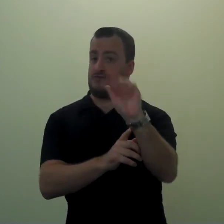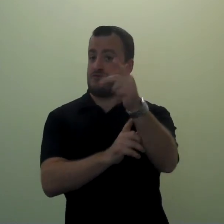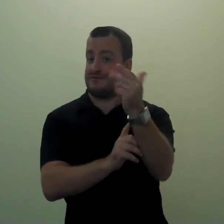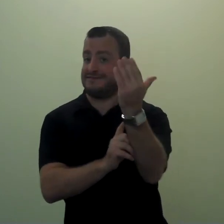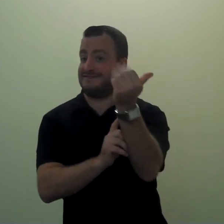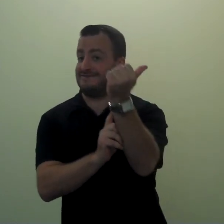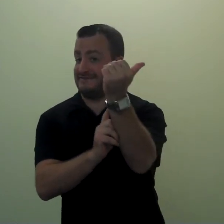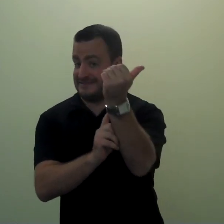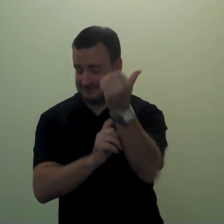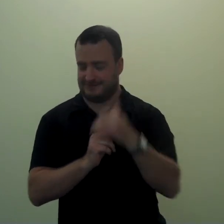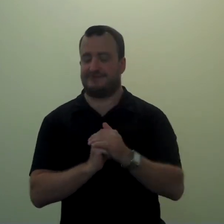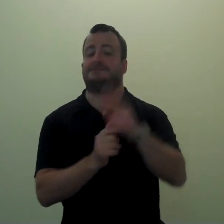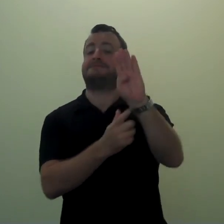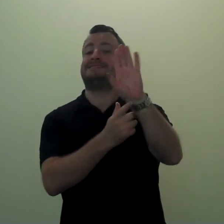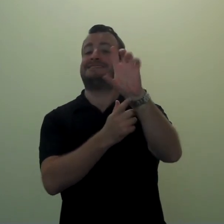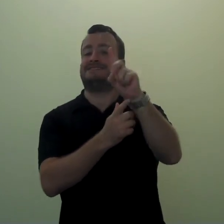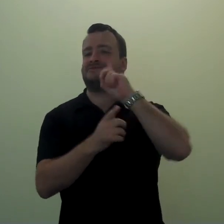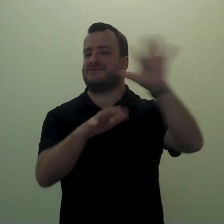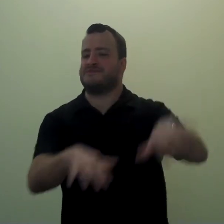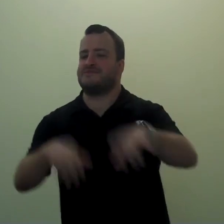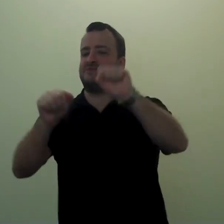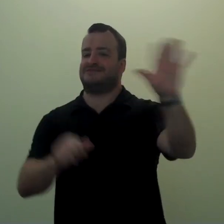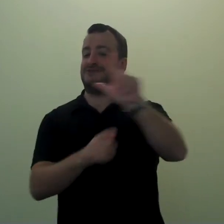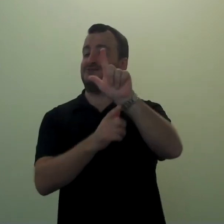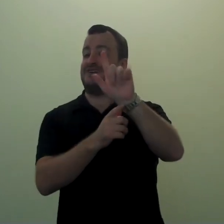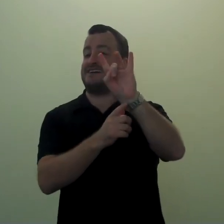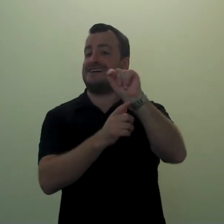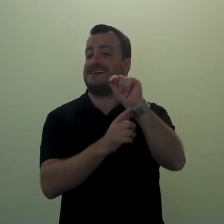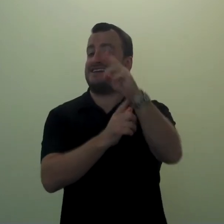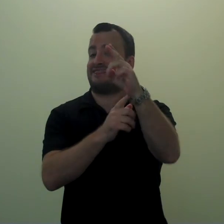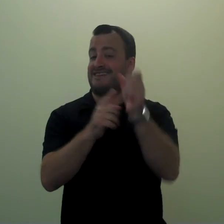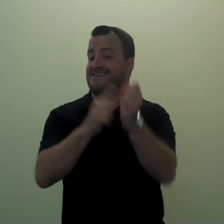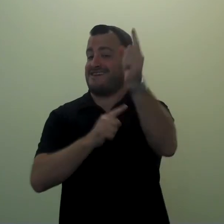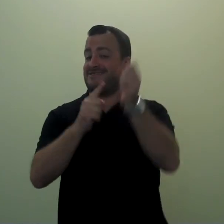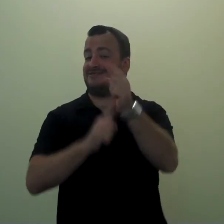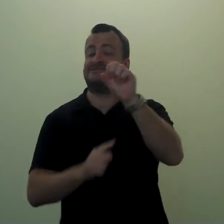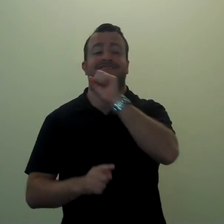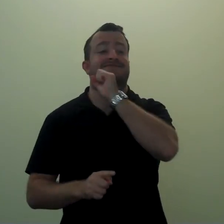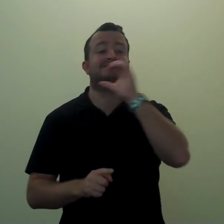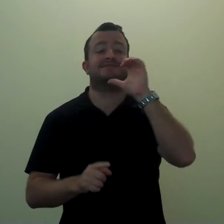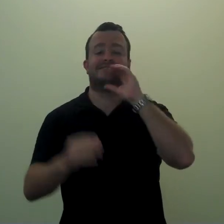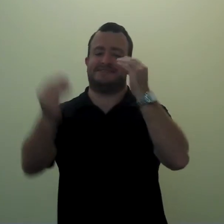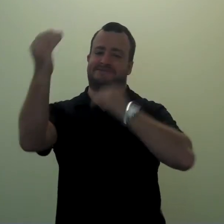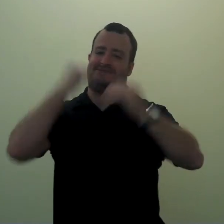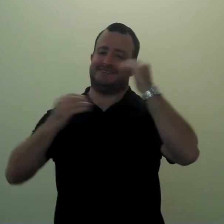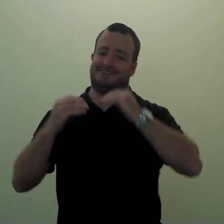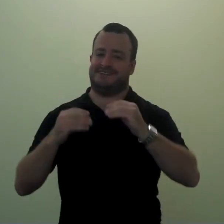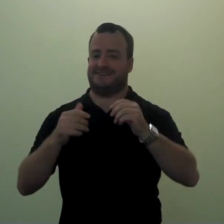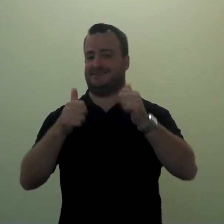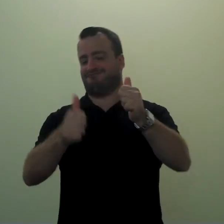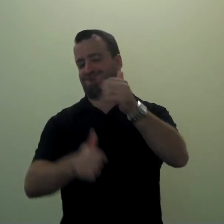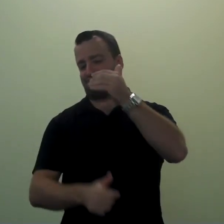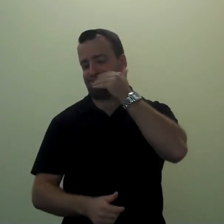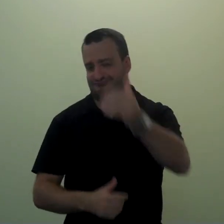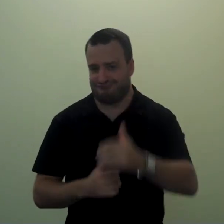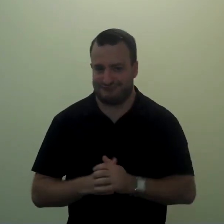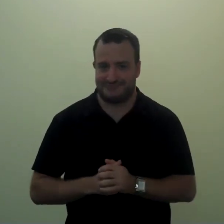On Thursday, August 15, the BCD will host their 28th annual Senior Citizens Picnic.